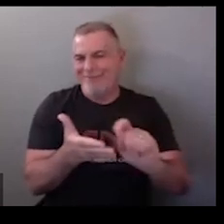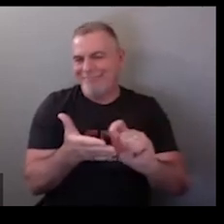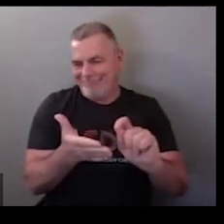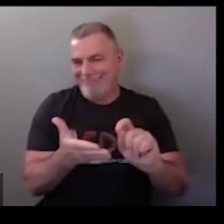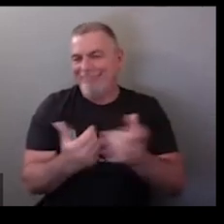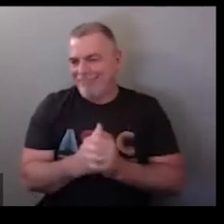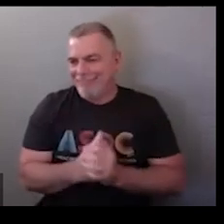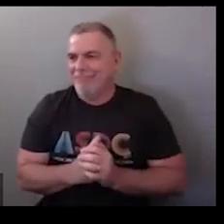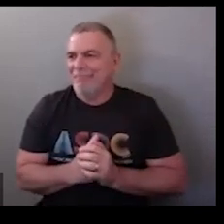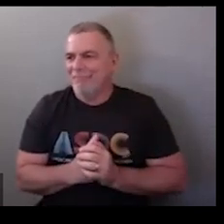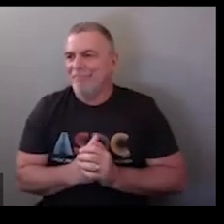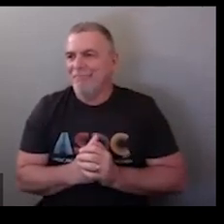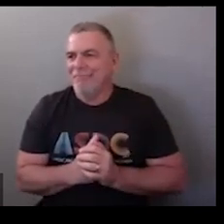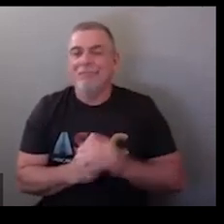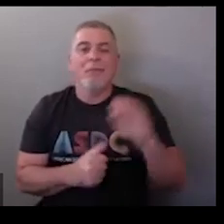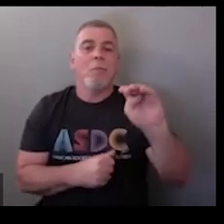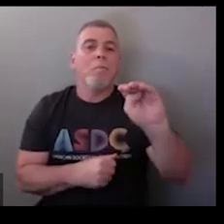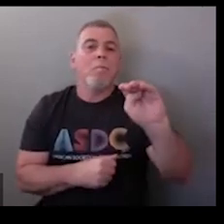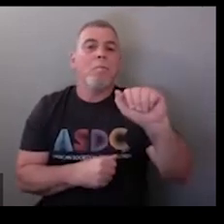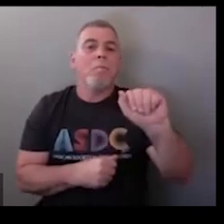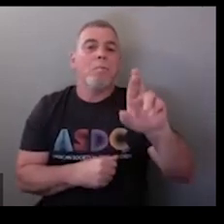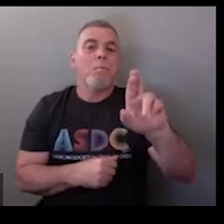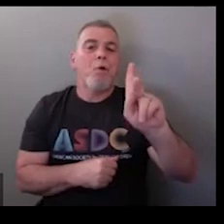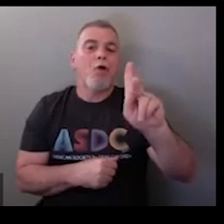lead tip so that's typically how we sign pencil